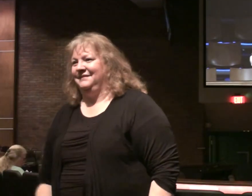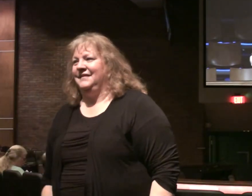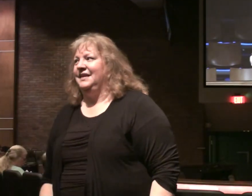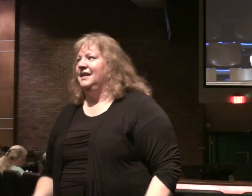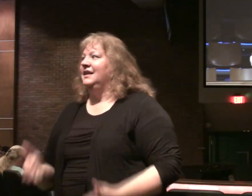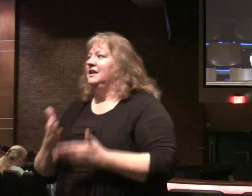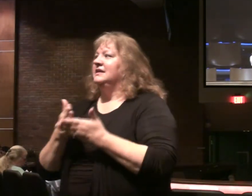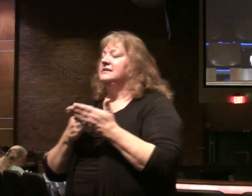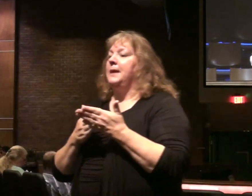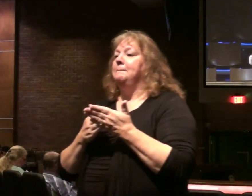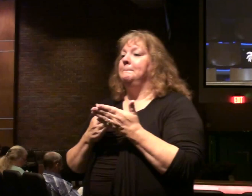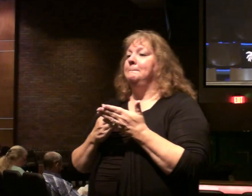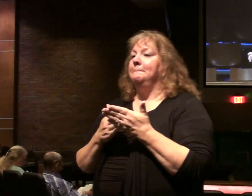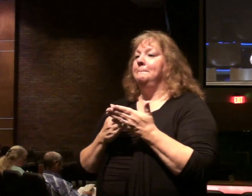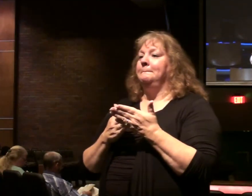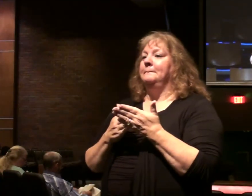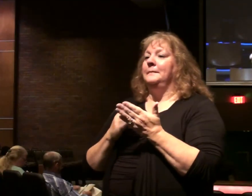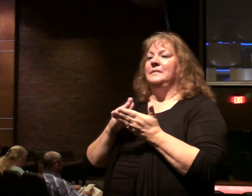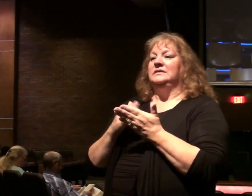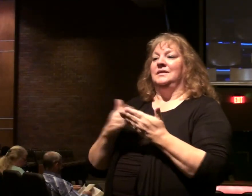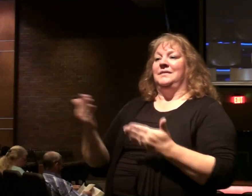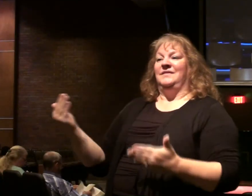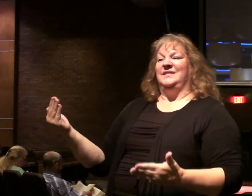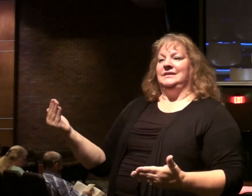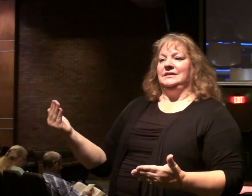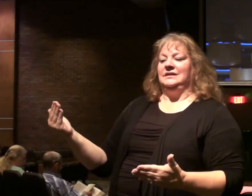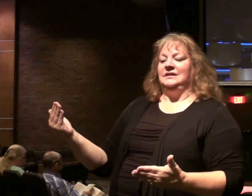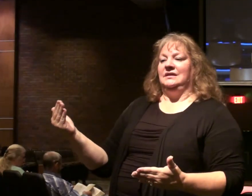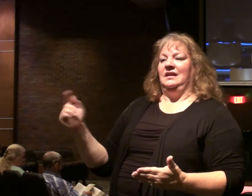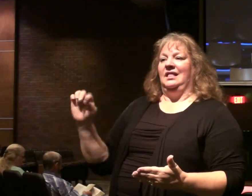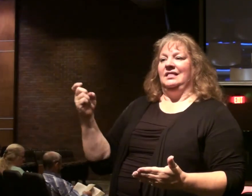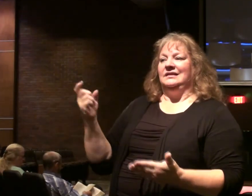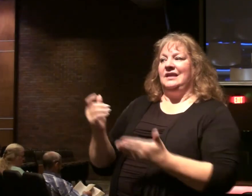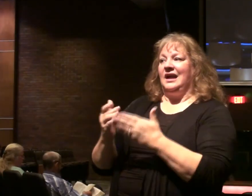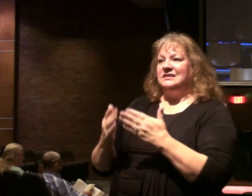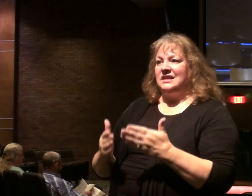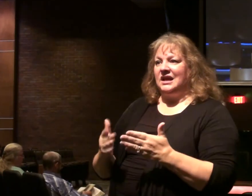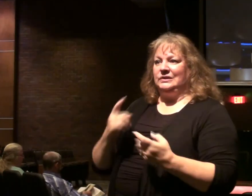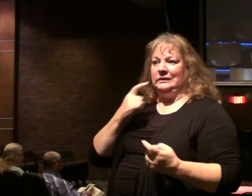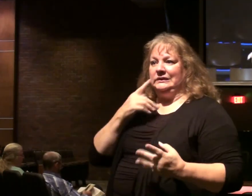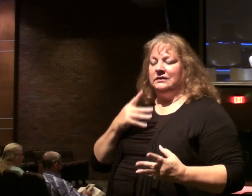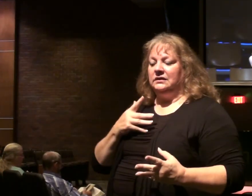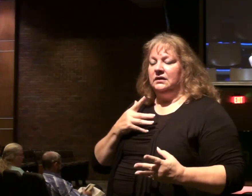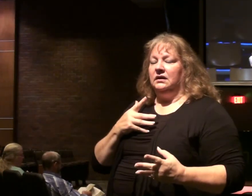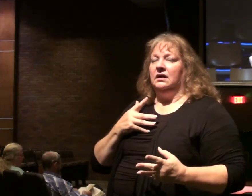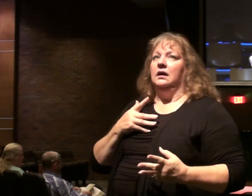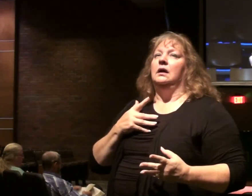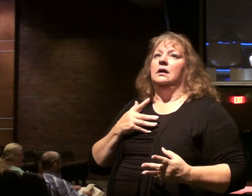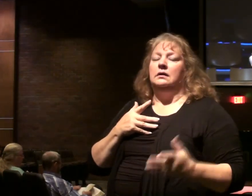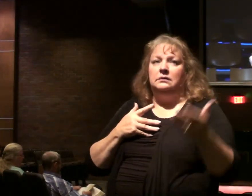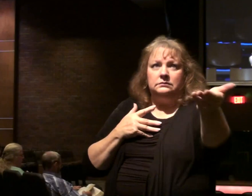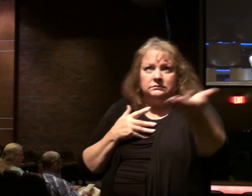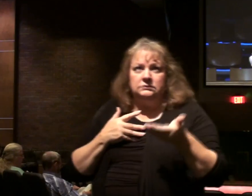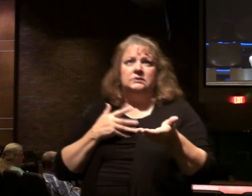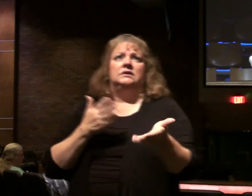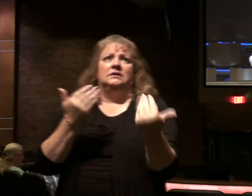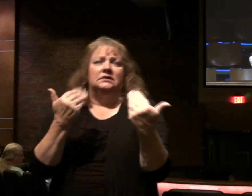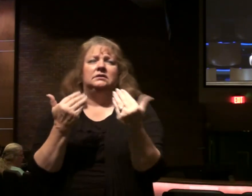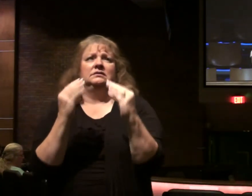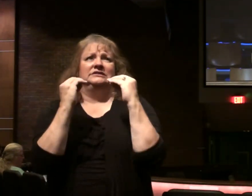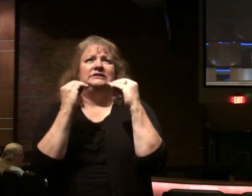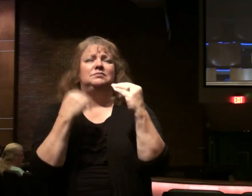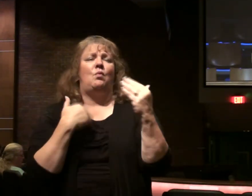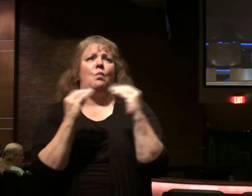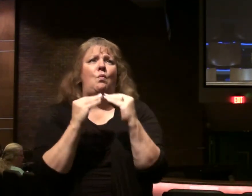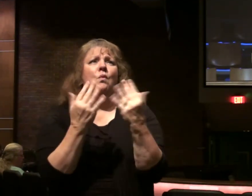Some of them, some of the, in chapter 15 specifically, the tax collectors, the sinners, they are welcoming Christ in their house, kept listening what he had to